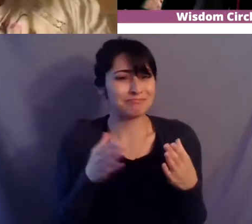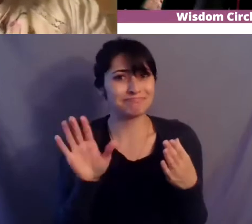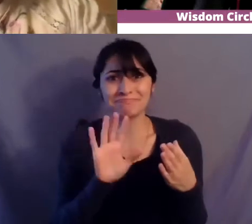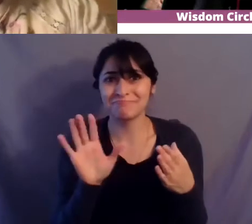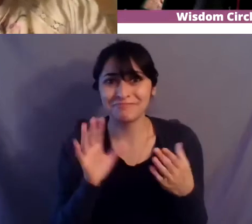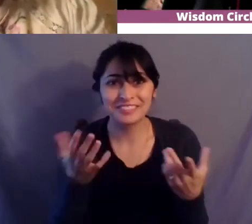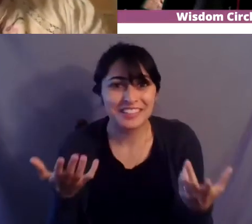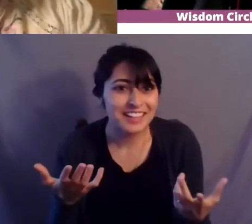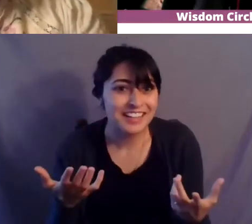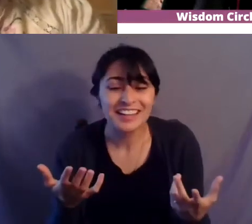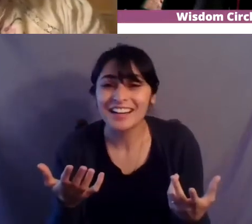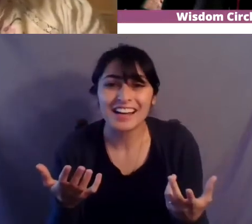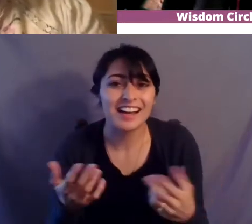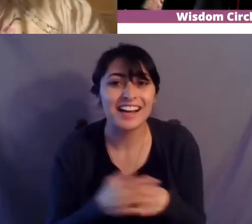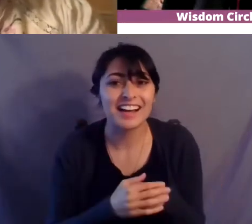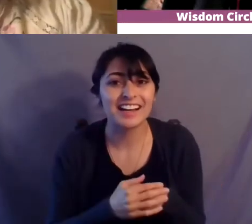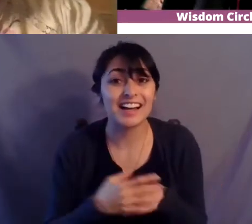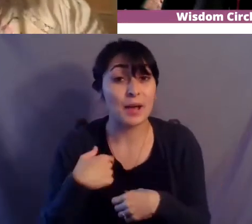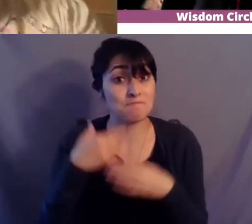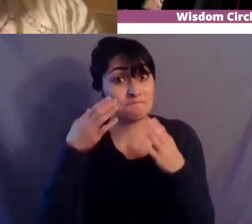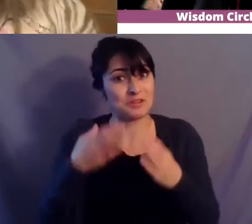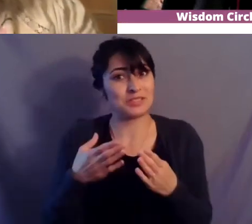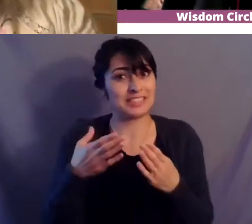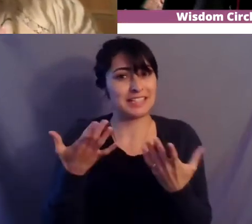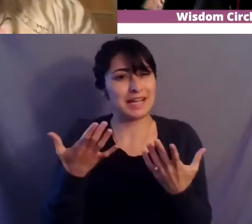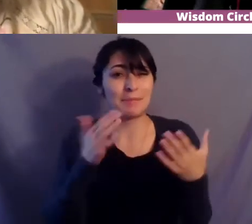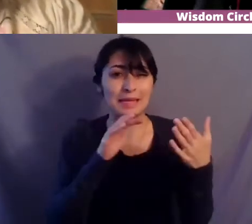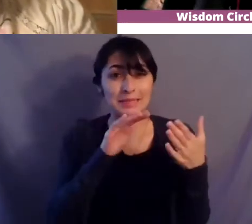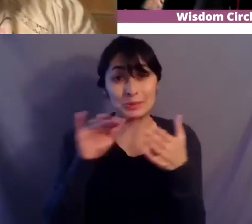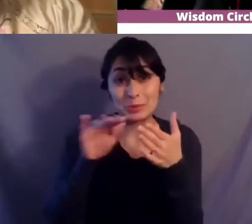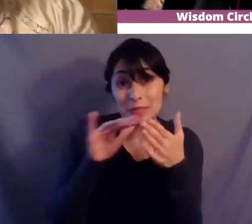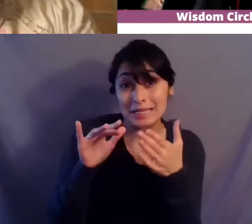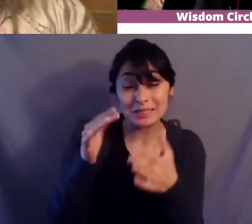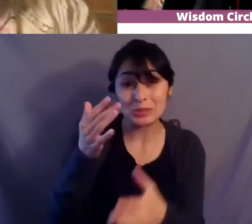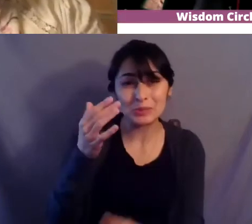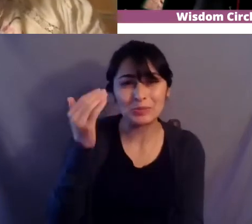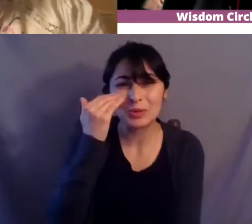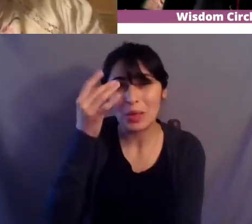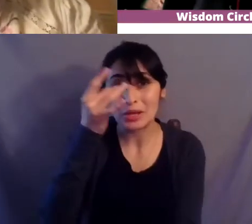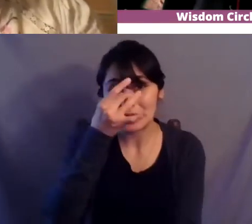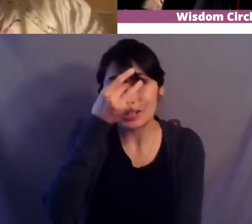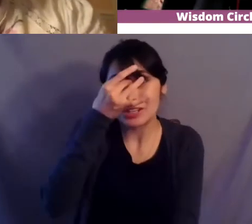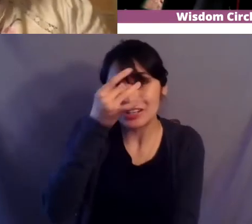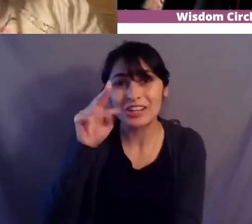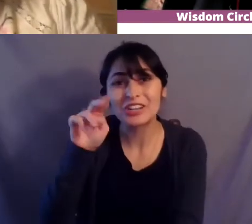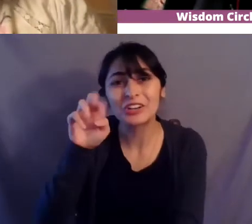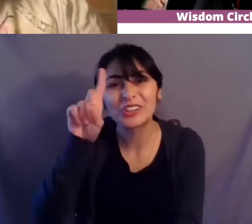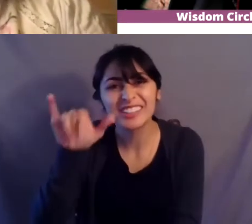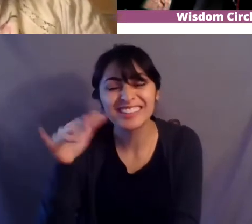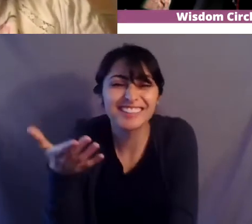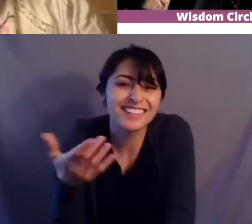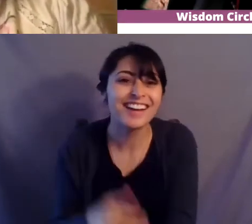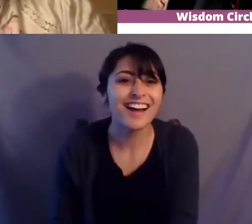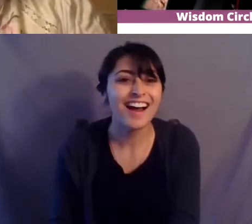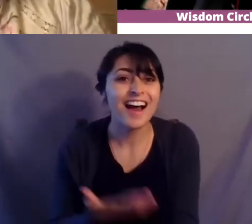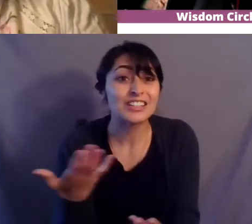know uh i'm somebody who's like kind of studious right kind of nerd you know nerdy and and a lot of ways and so the